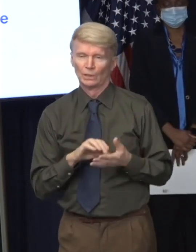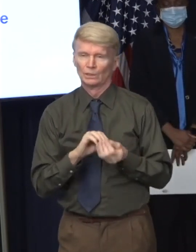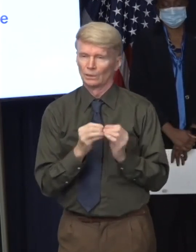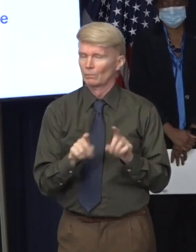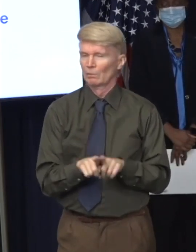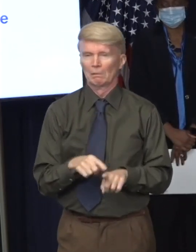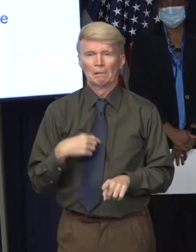do every day.